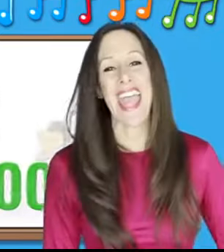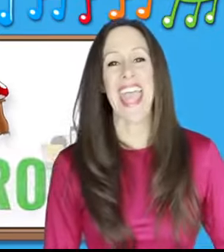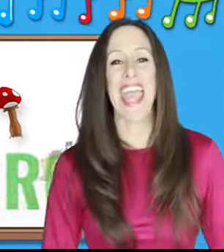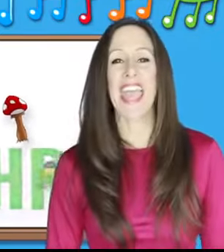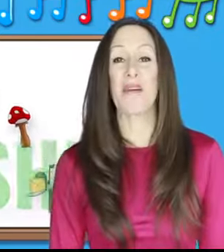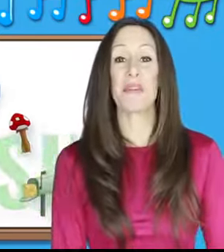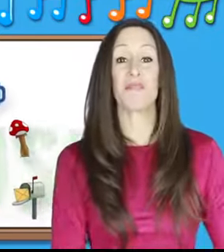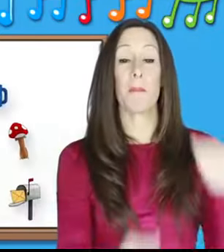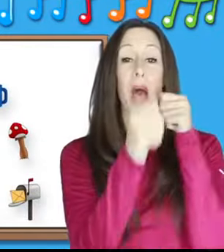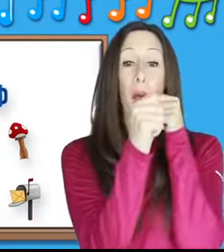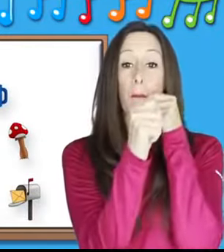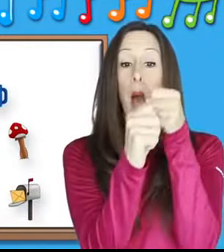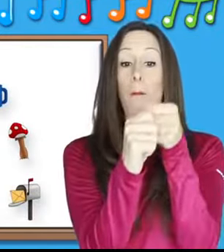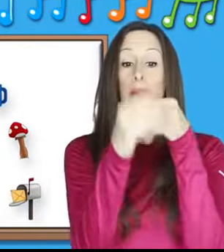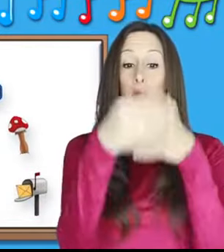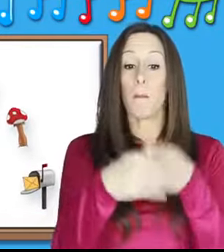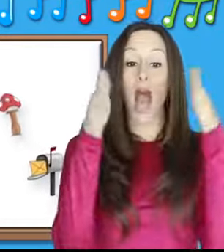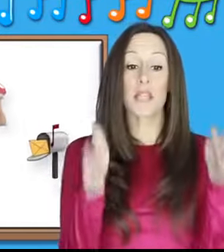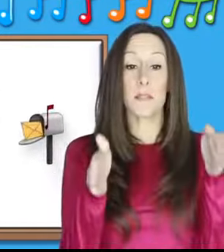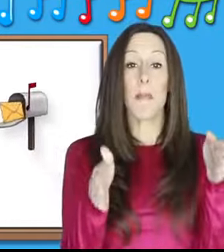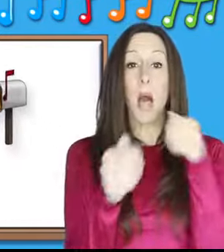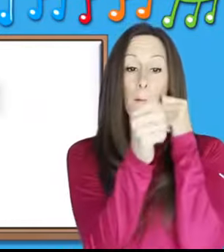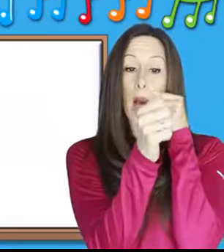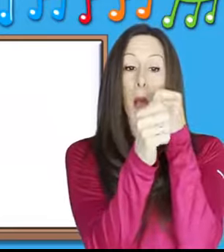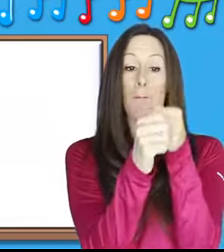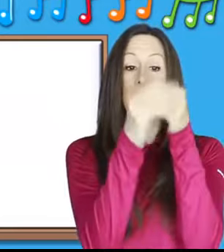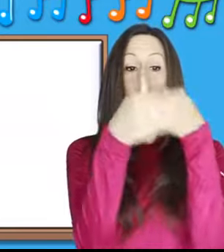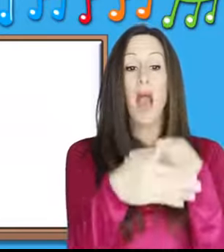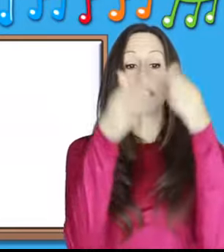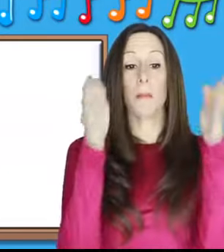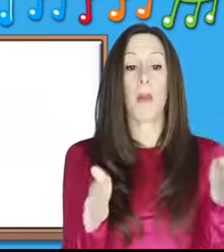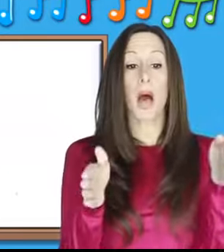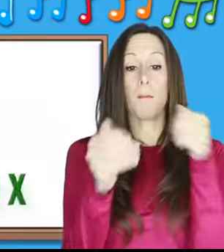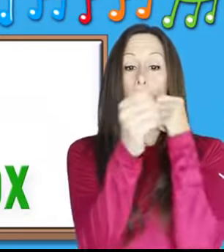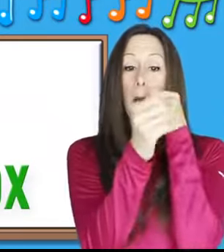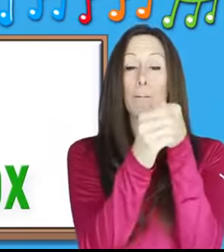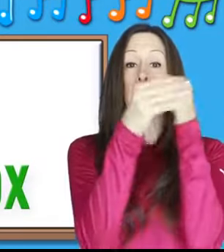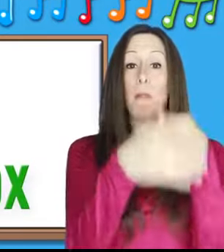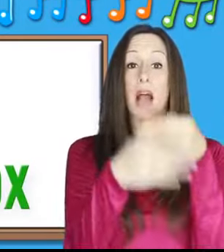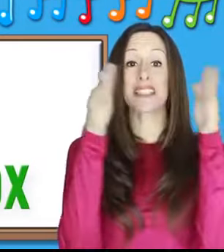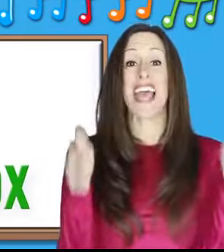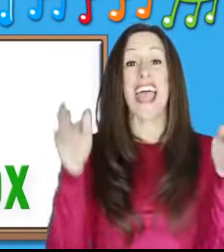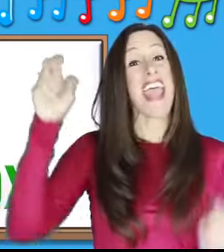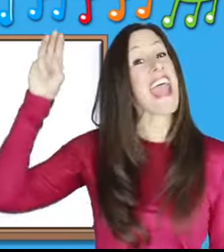is for m-m-mailbox M-m-mailbox M-m-mailbox M